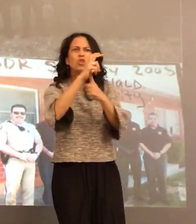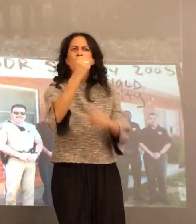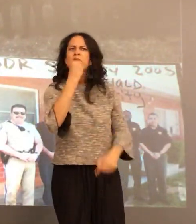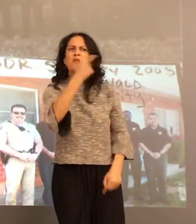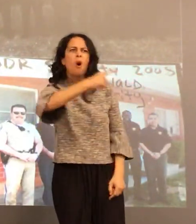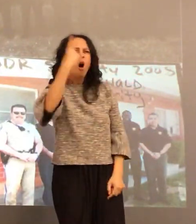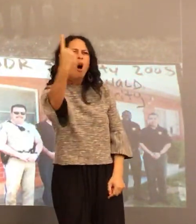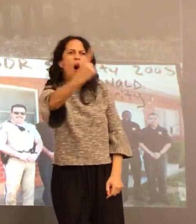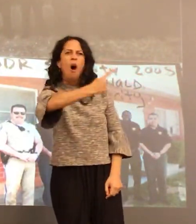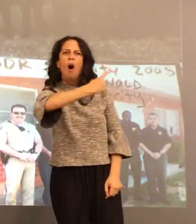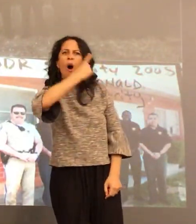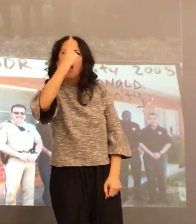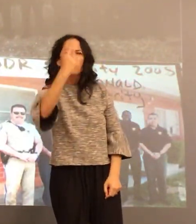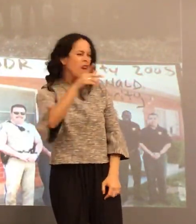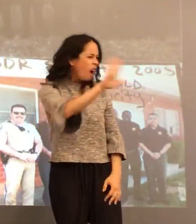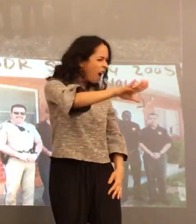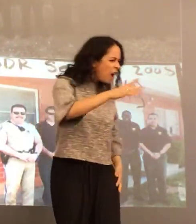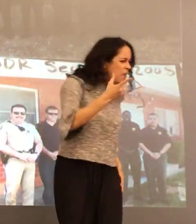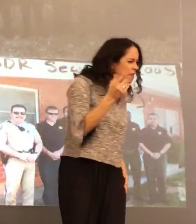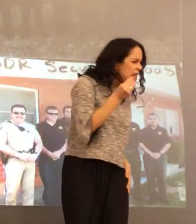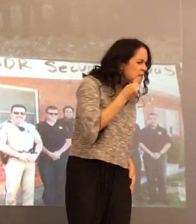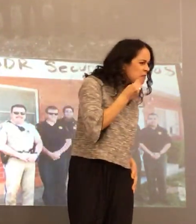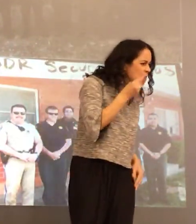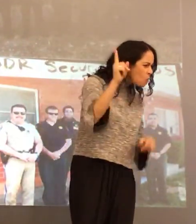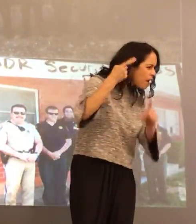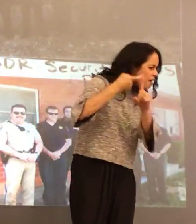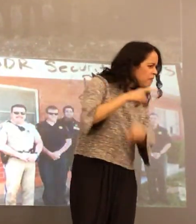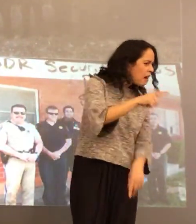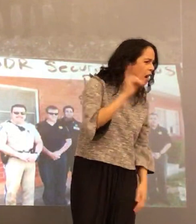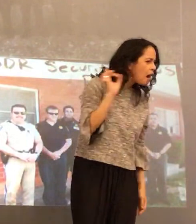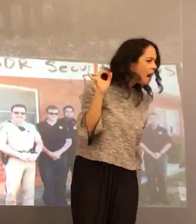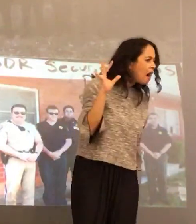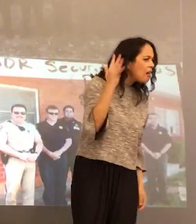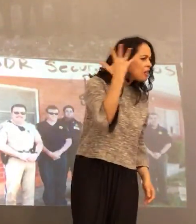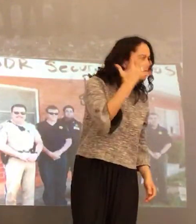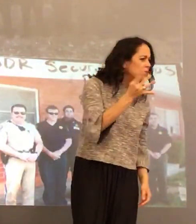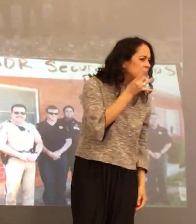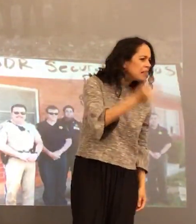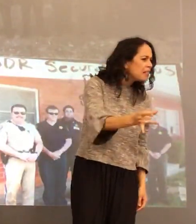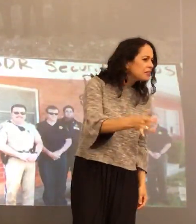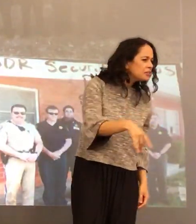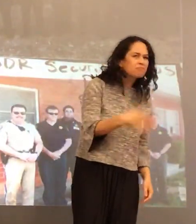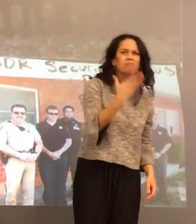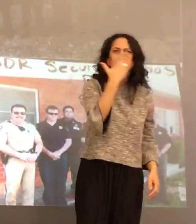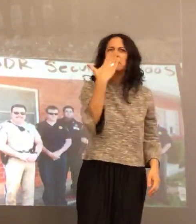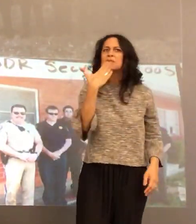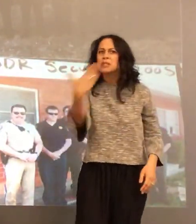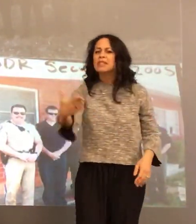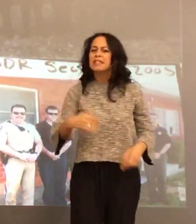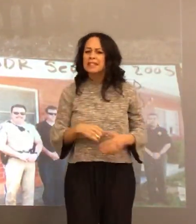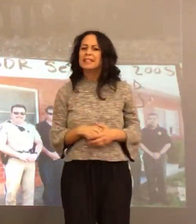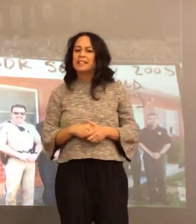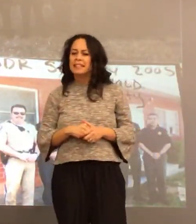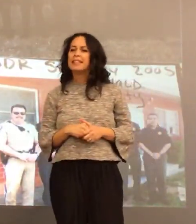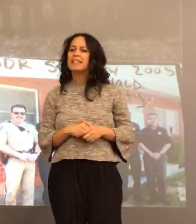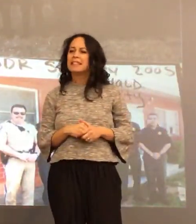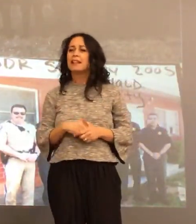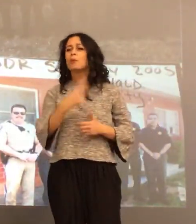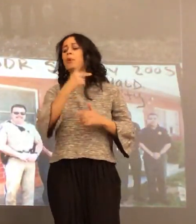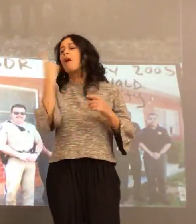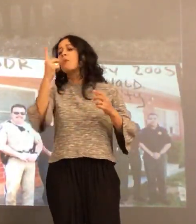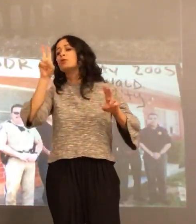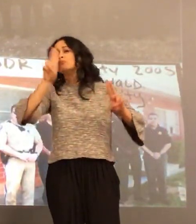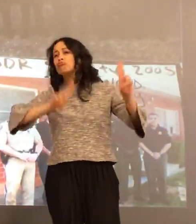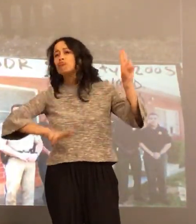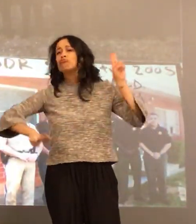always ask him, Don, where'd you get that from? That smells so delicious. so, you know, and then, of course, we'd always talk and